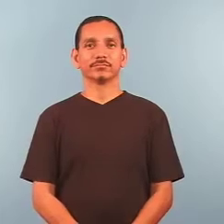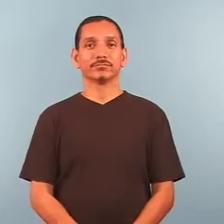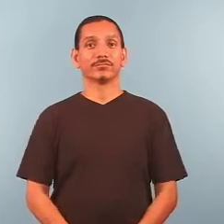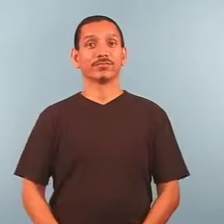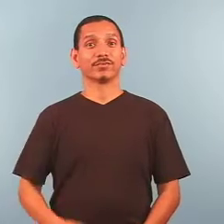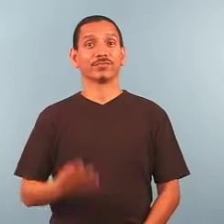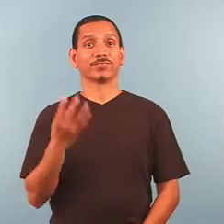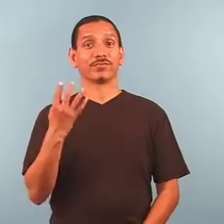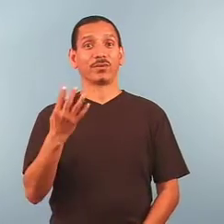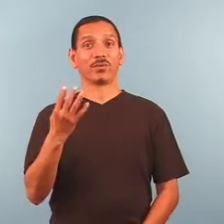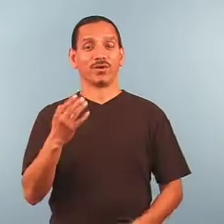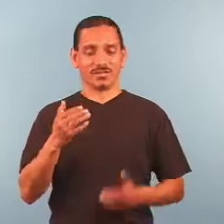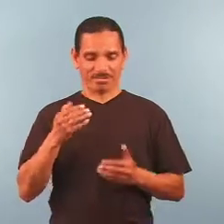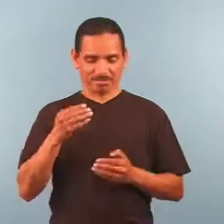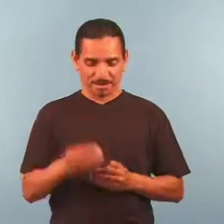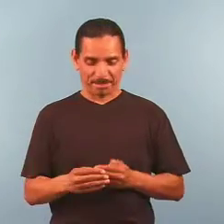Step 4